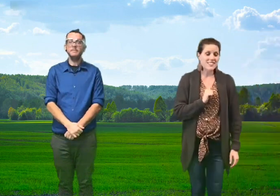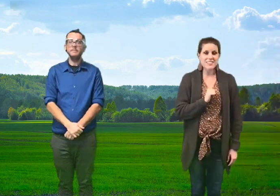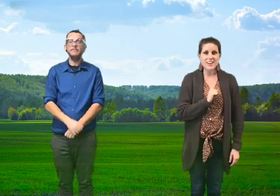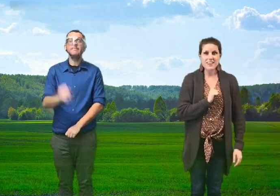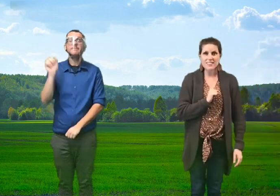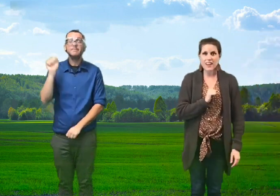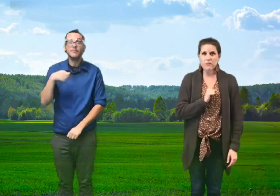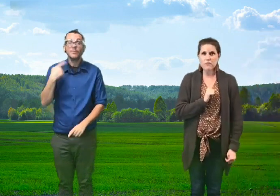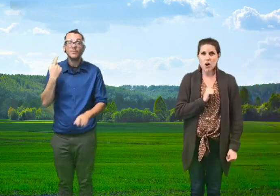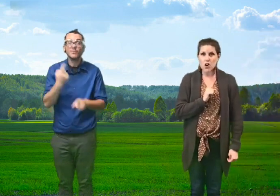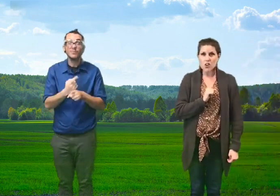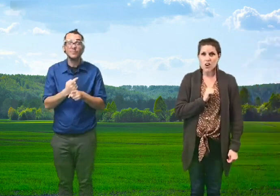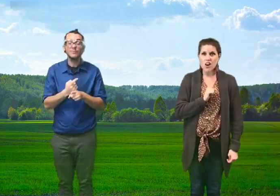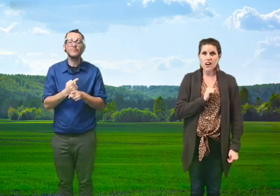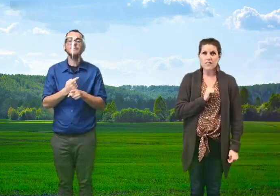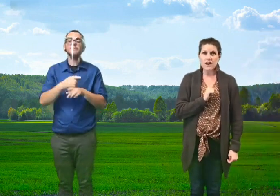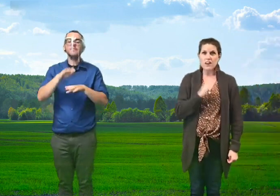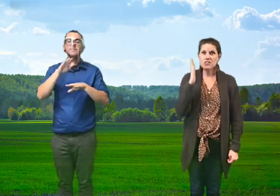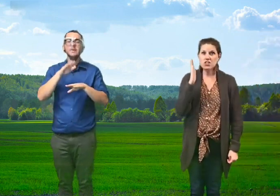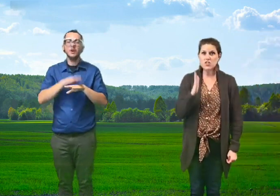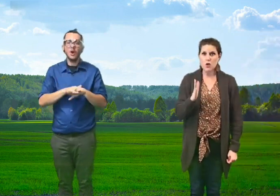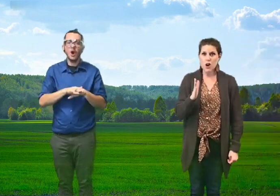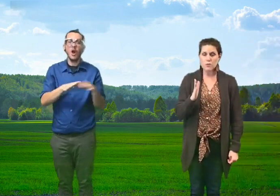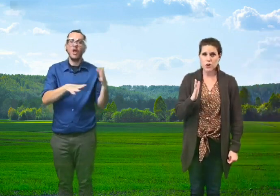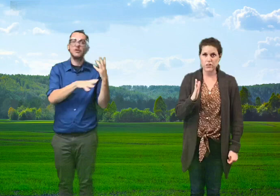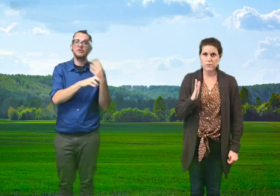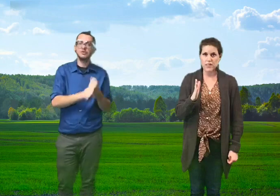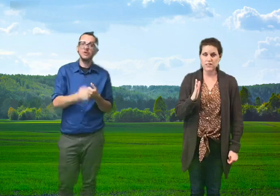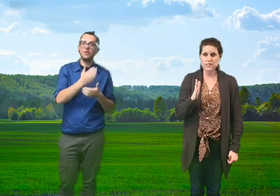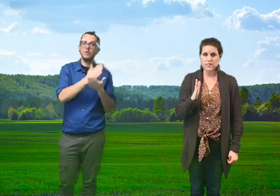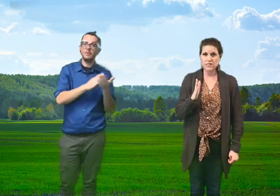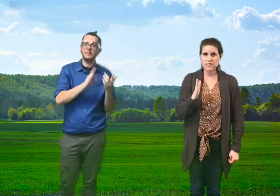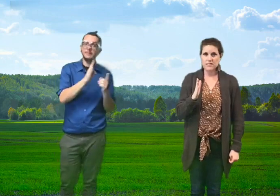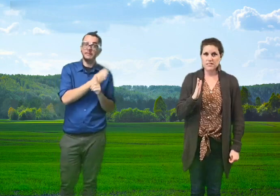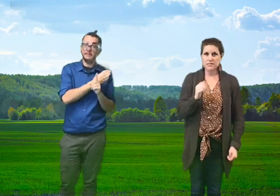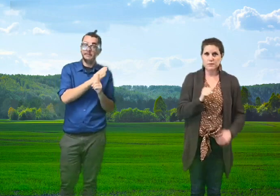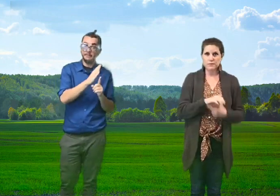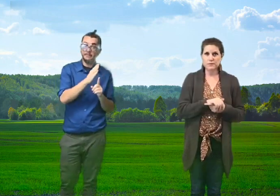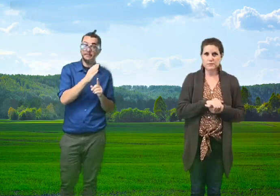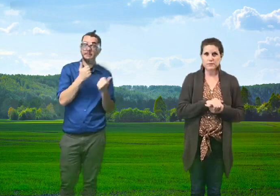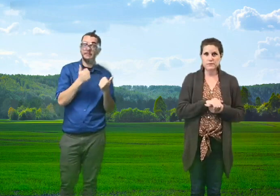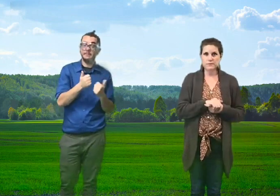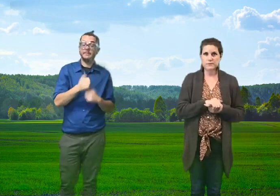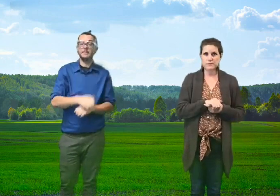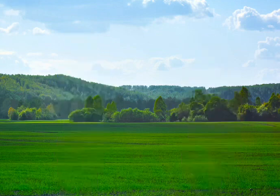Yes, they fall on the strong part of the beat. do those words. So do do those words. And then let's do those words. you.